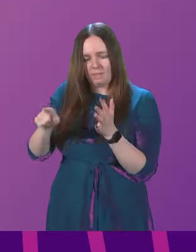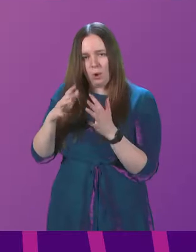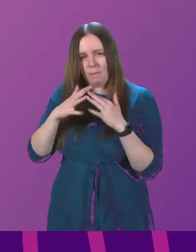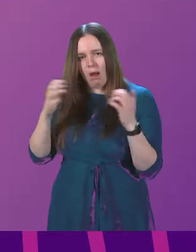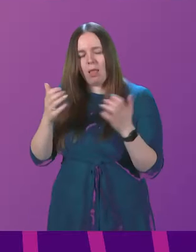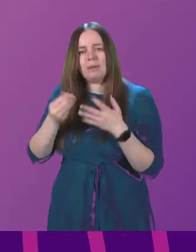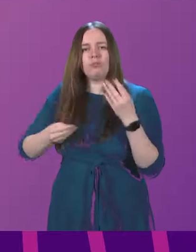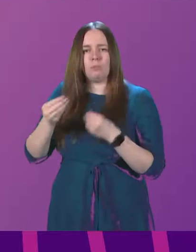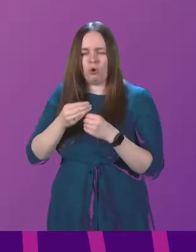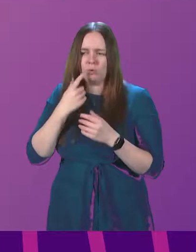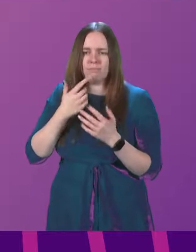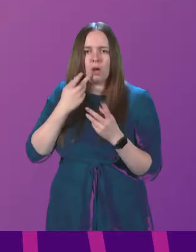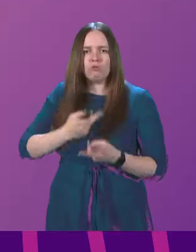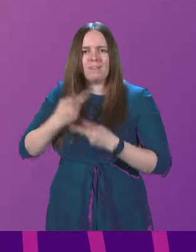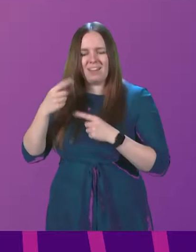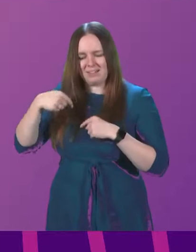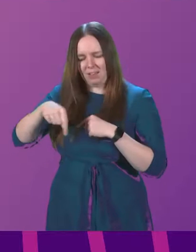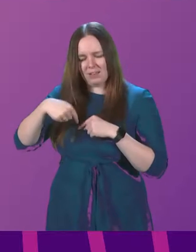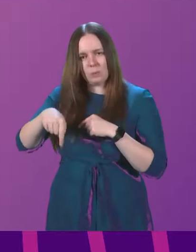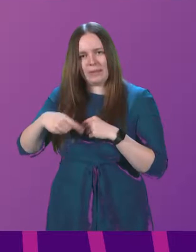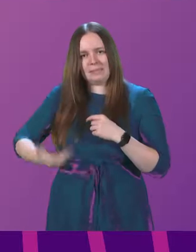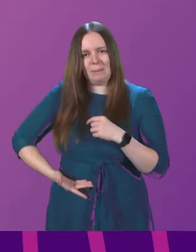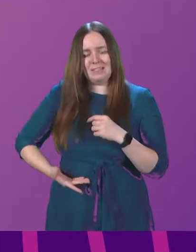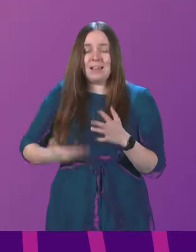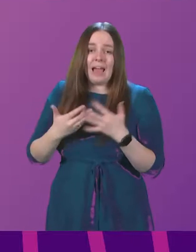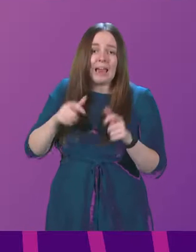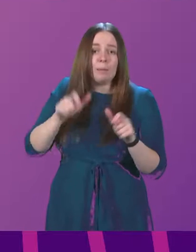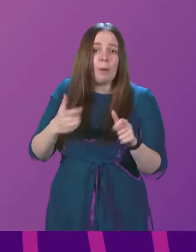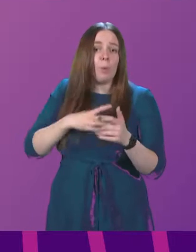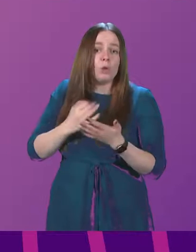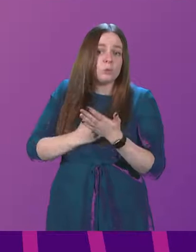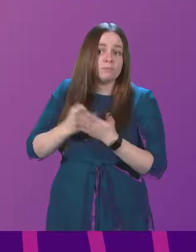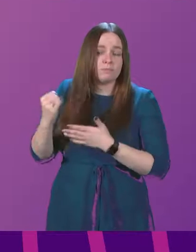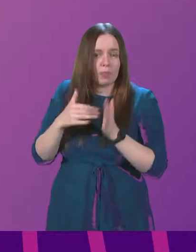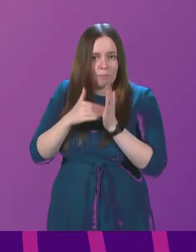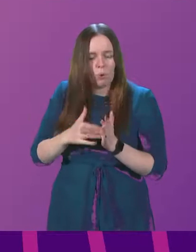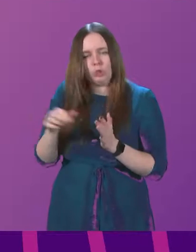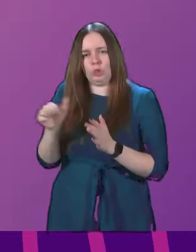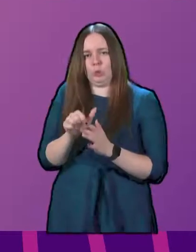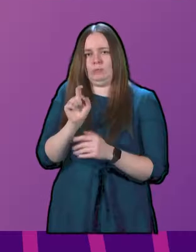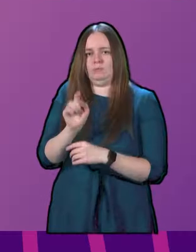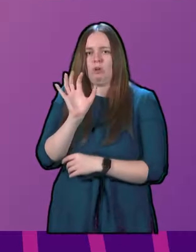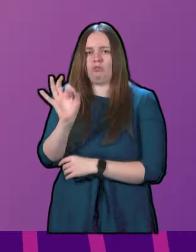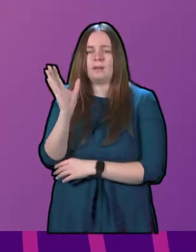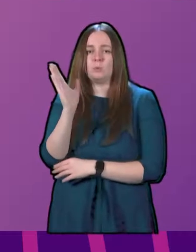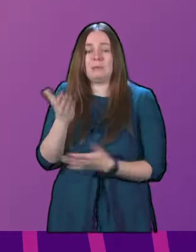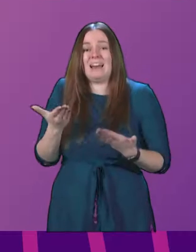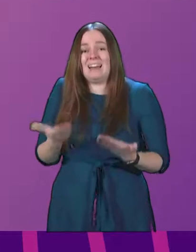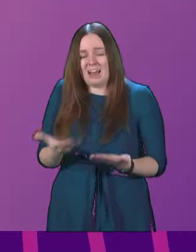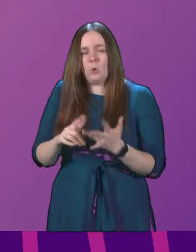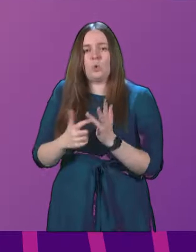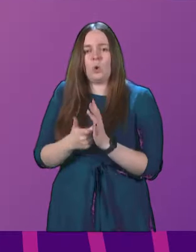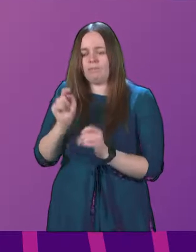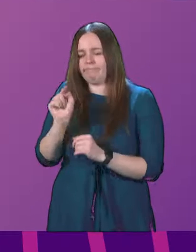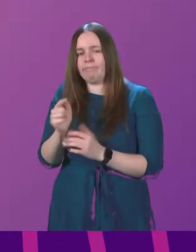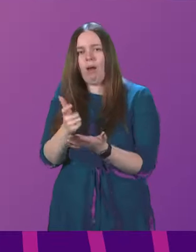setting out revisions to this week's business. Any member who wishes to speak against the motion should press the Request to Speak button now or enter R